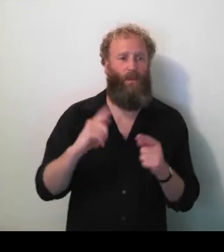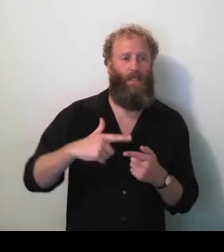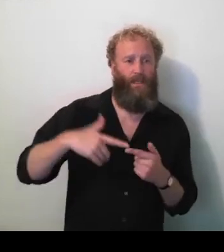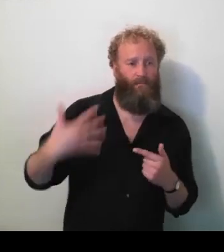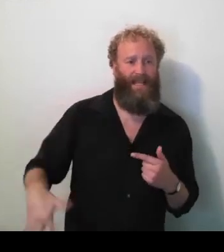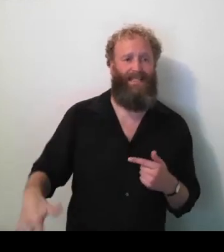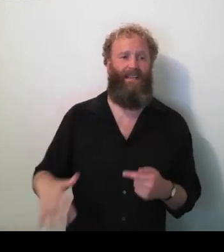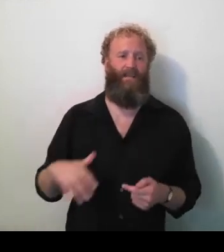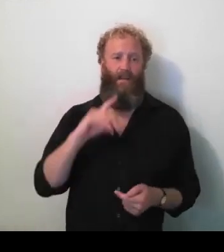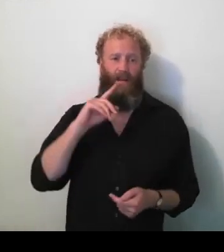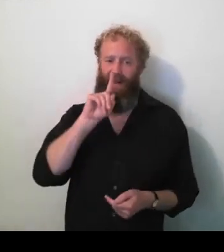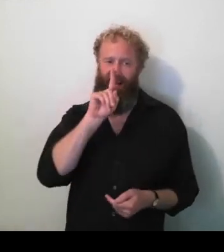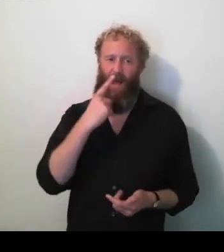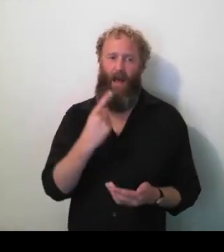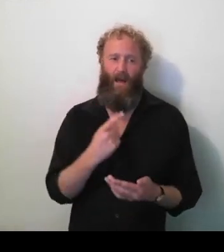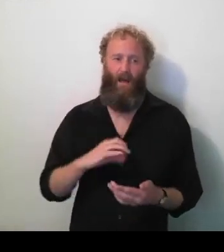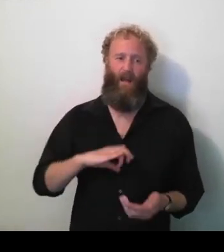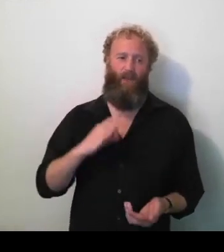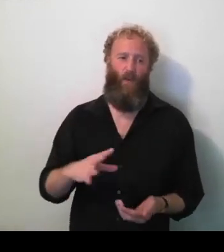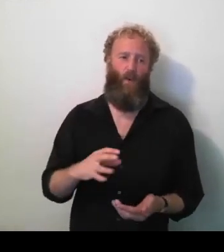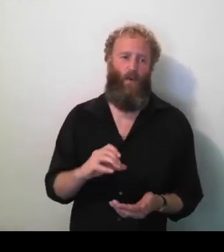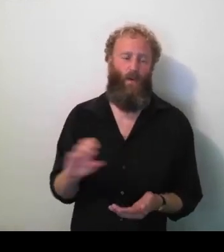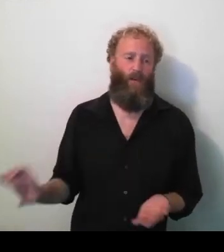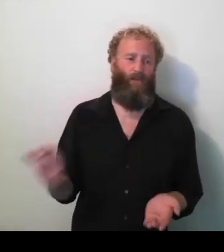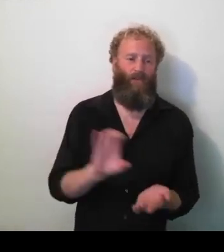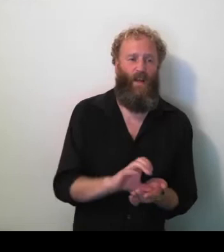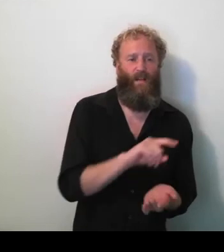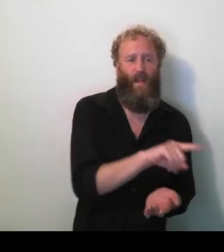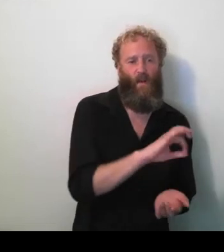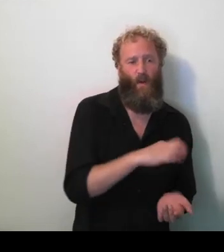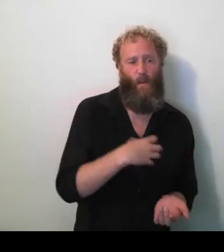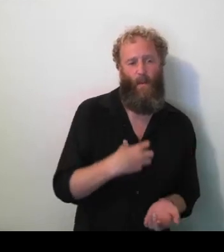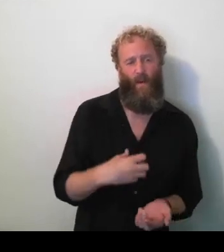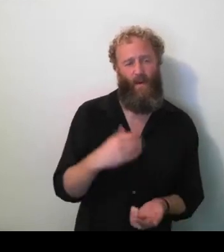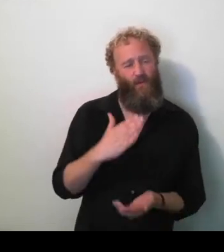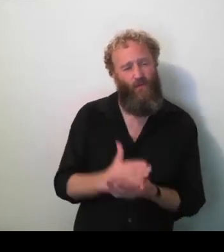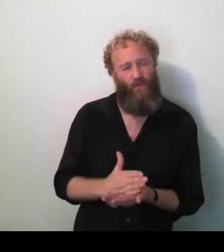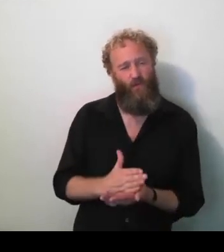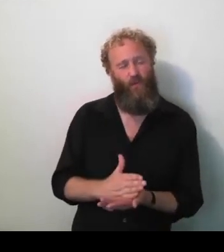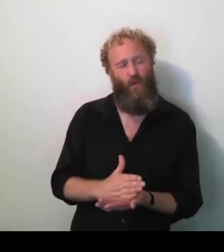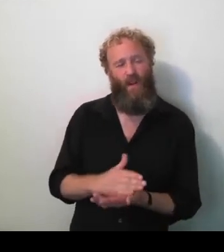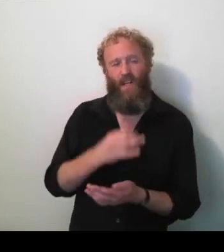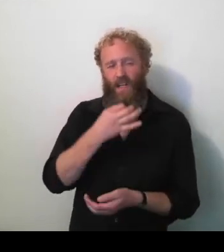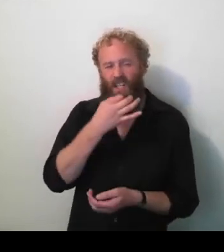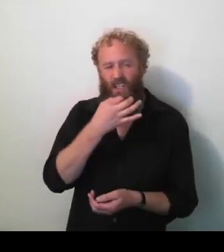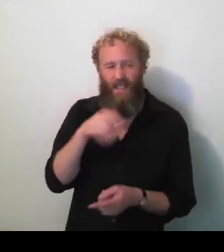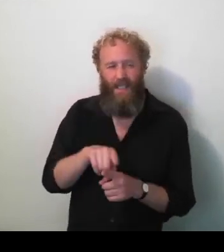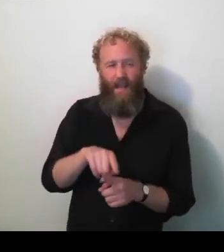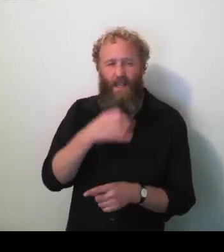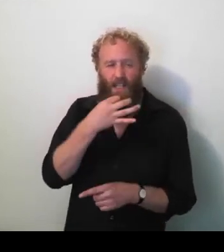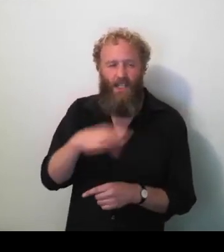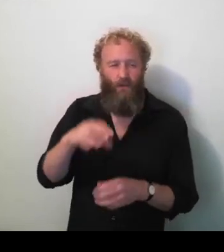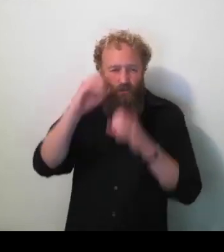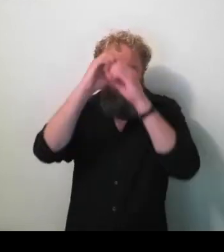And it is a childlike dream to think that we can do absolutely everything outlined tonight,